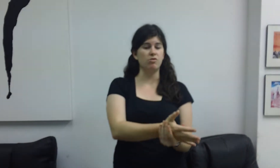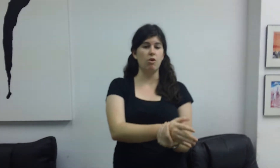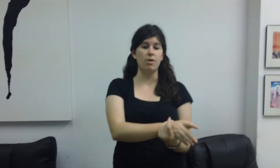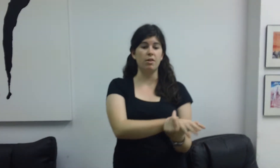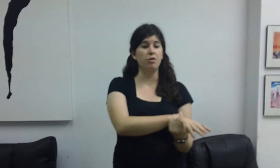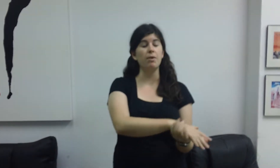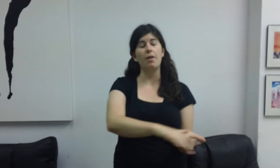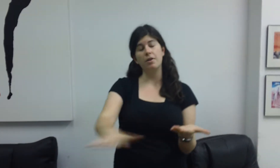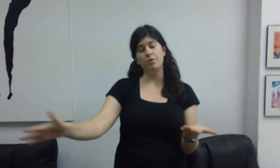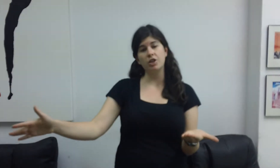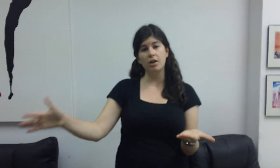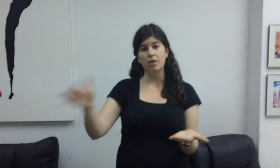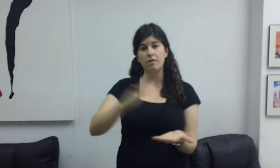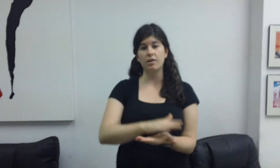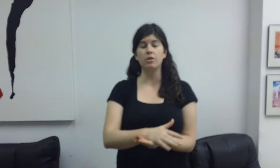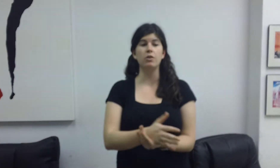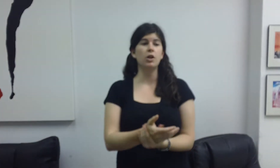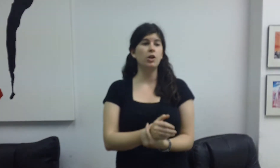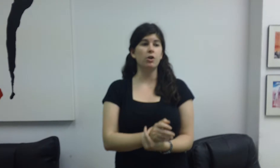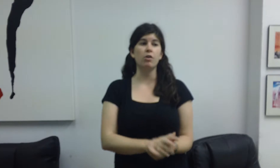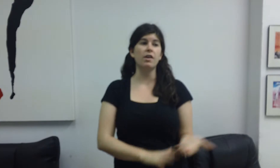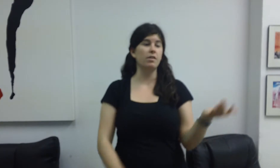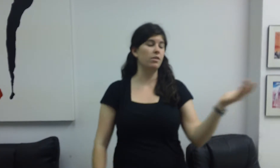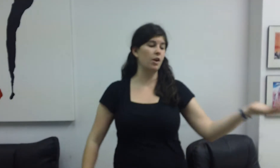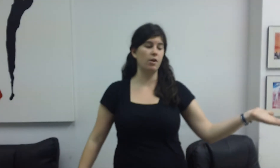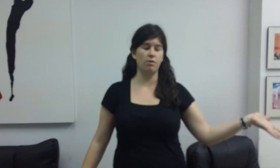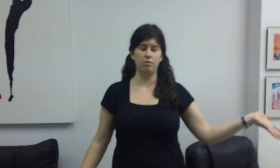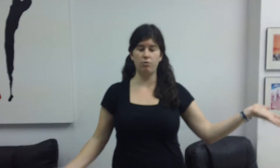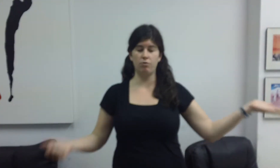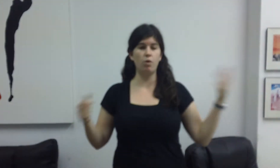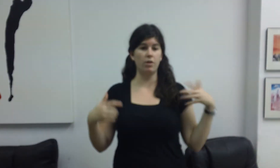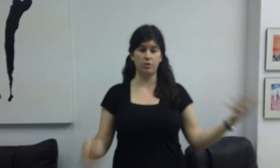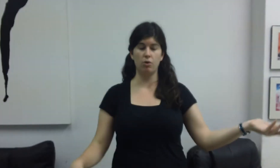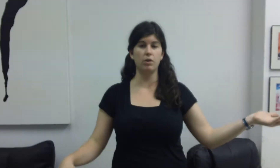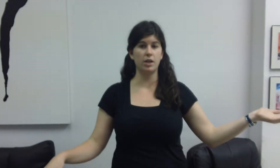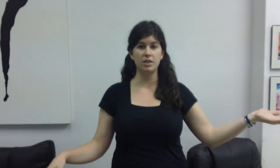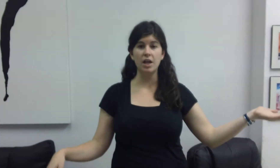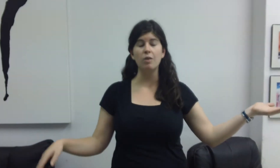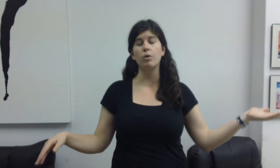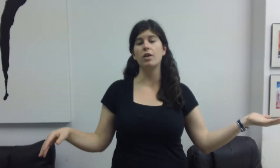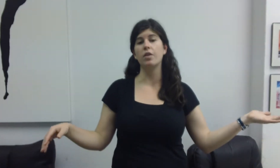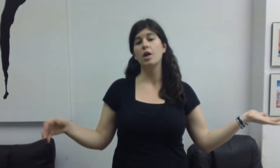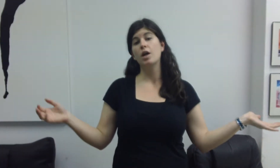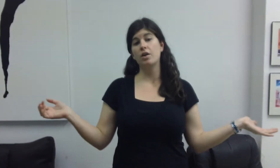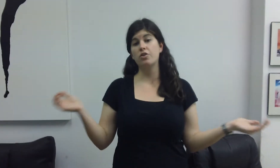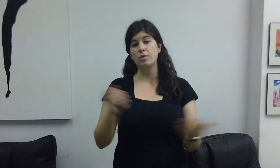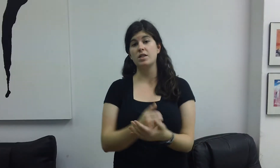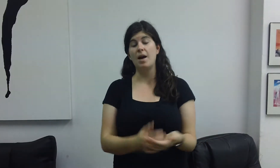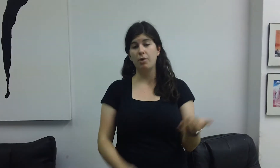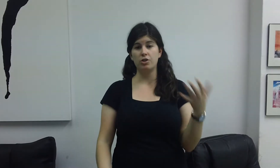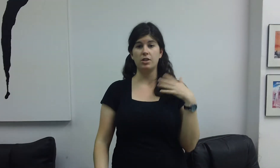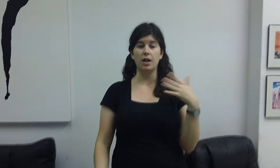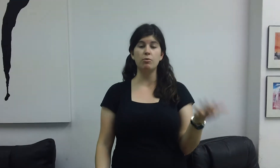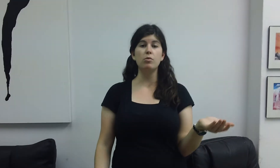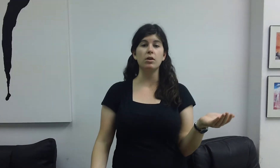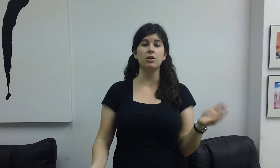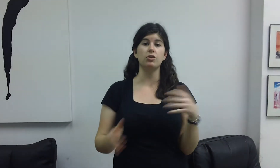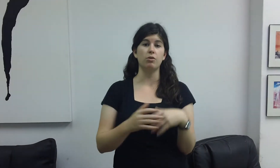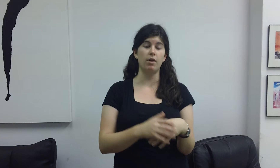is going throughout the different channels and you know they're while they're totally content with consumers not purchasing on mobile and you know